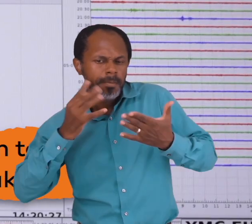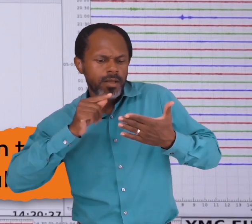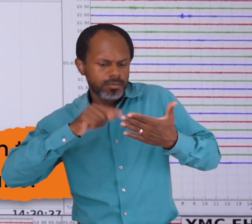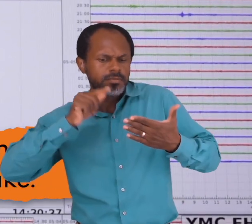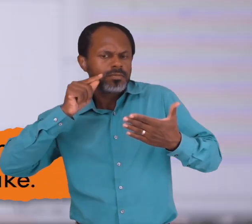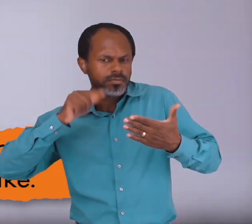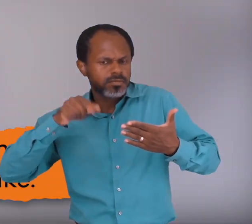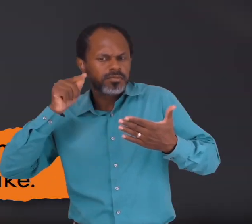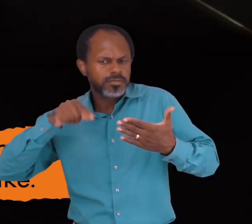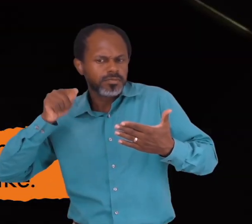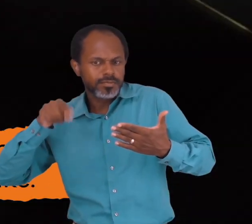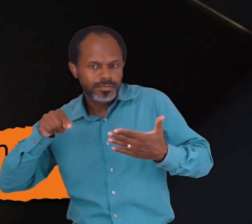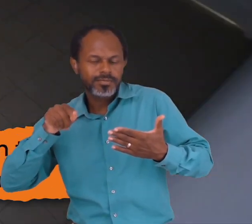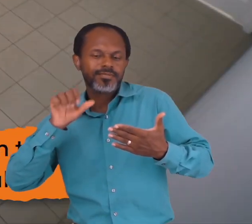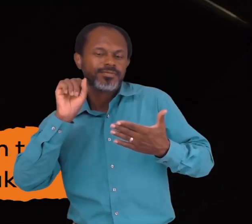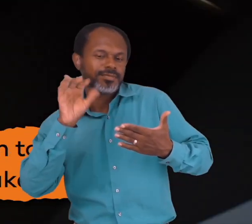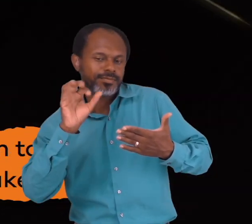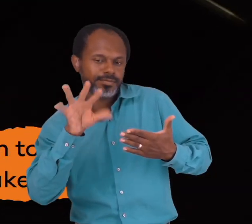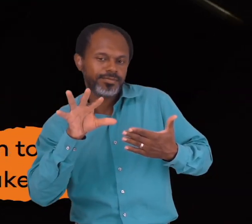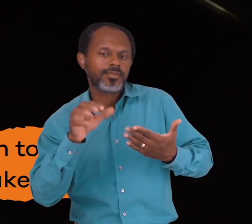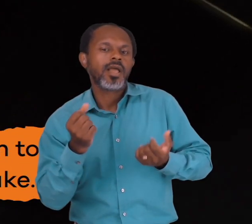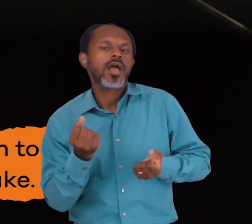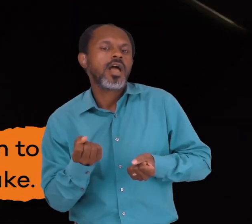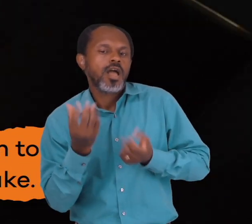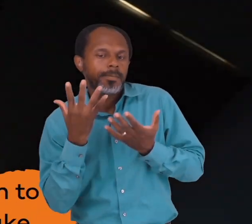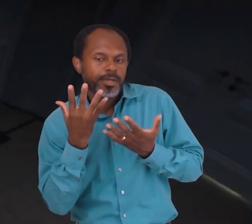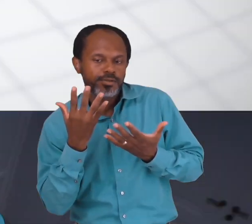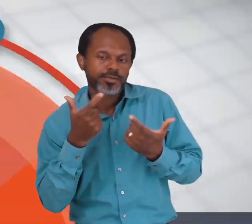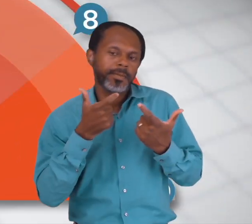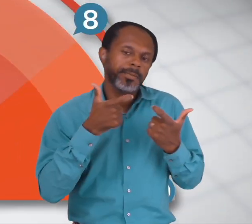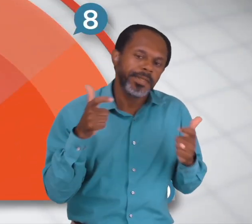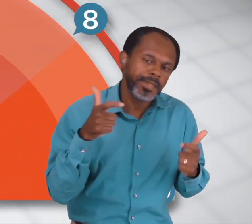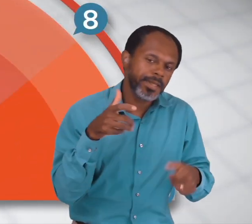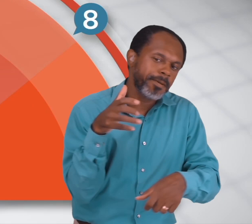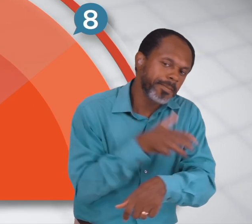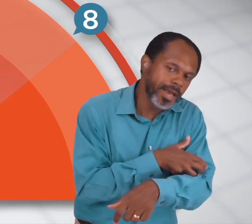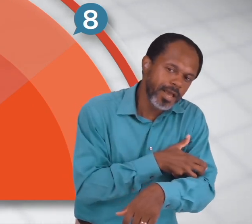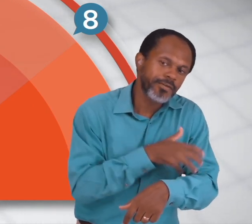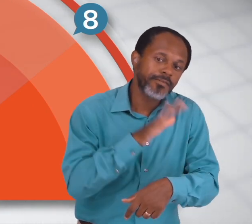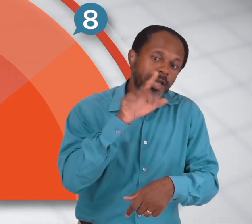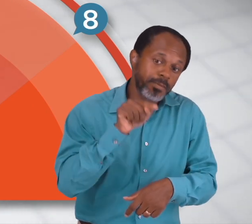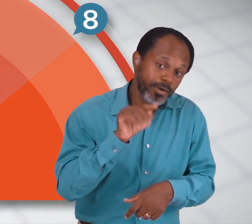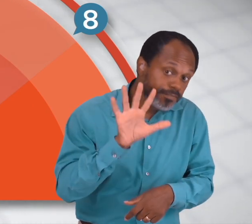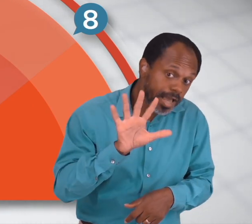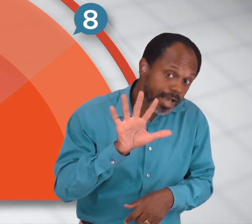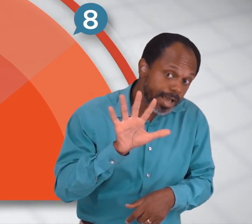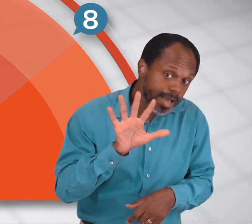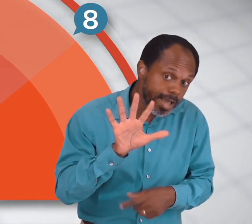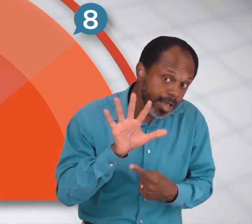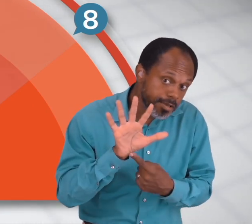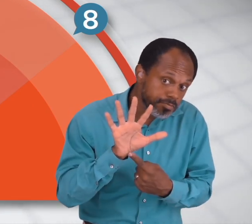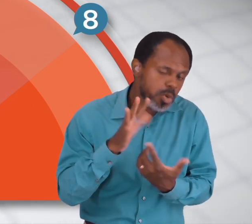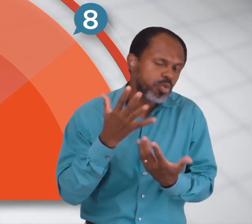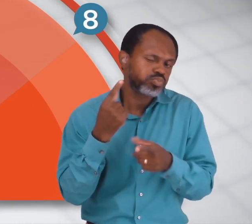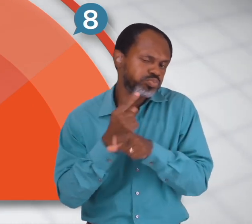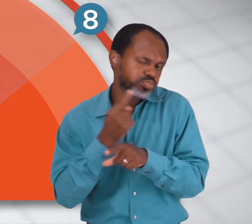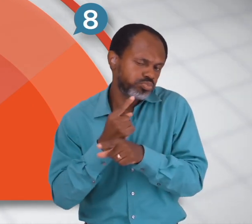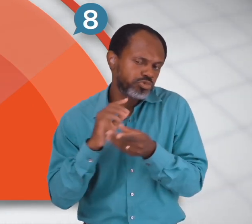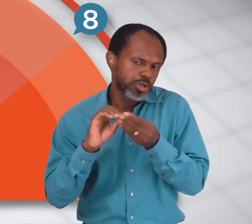given to record the size of an earthquake. For example, a magnitude 5.5 is